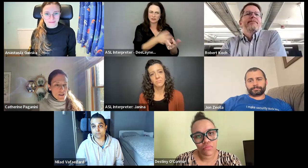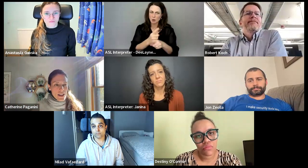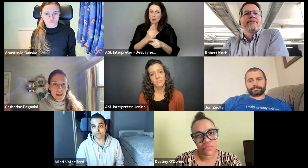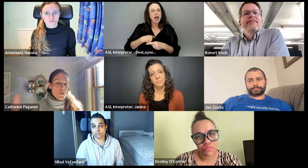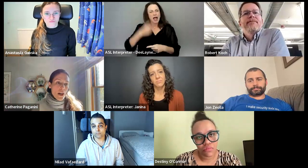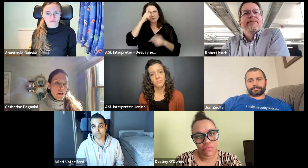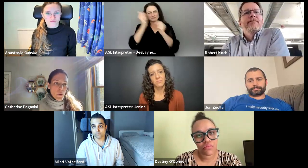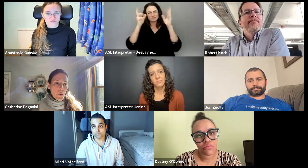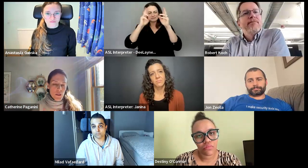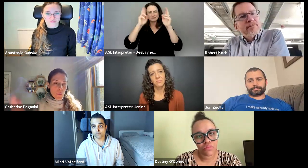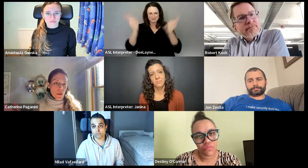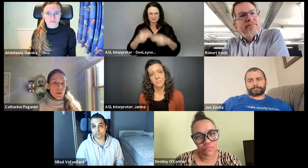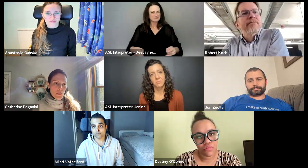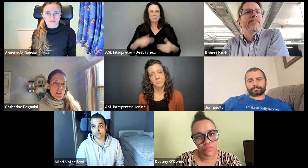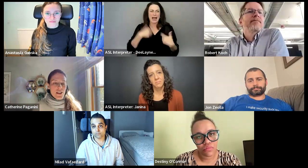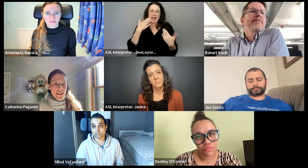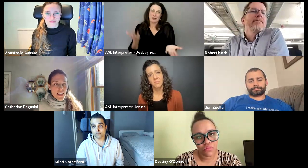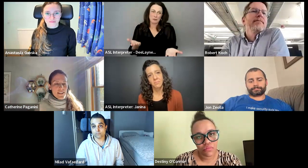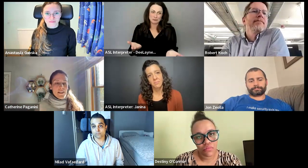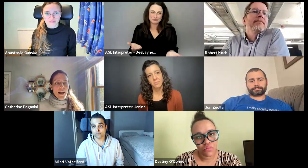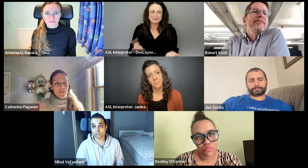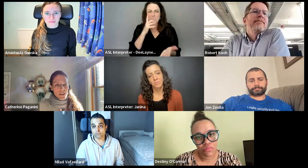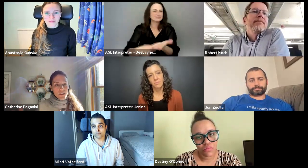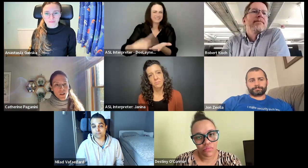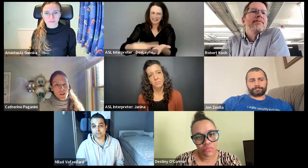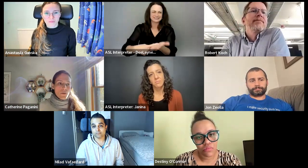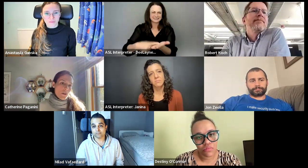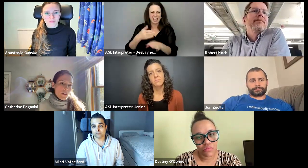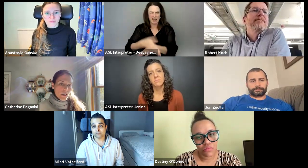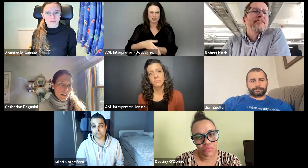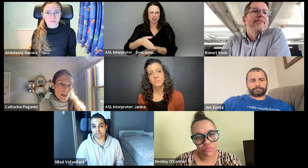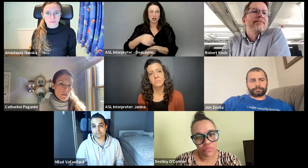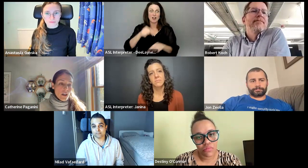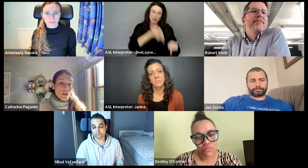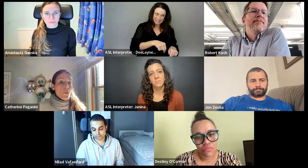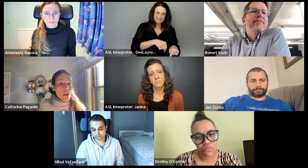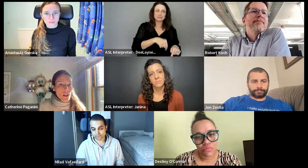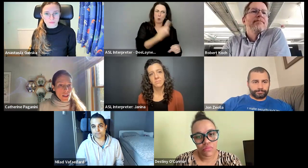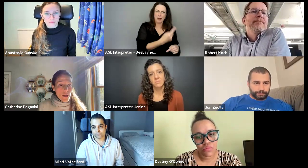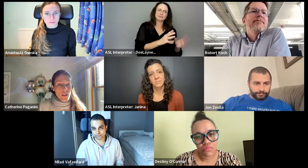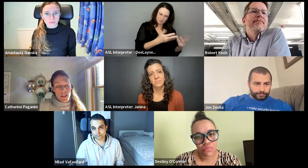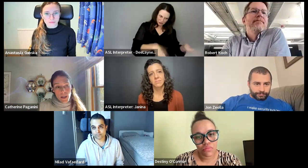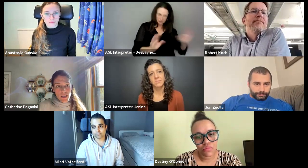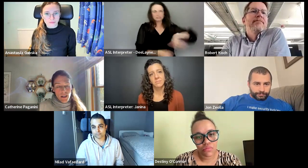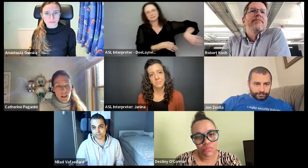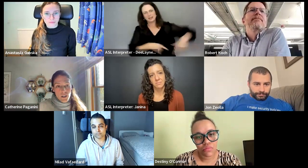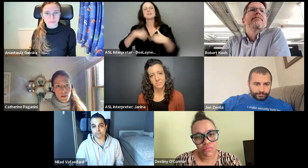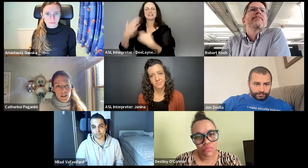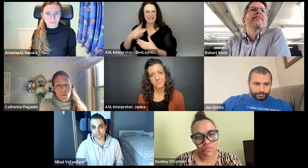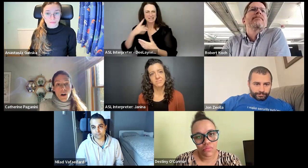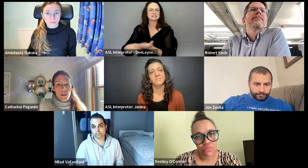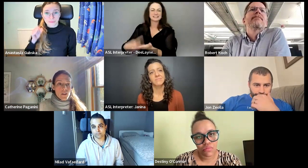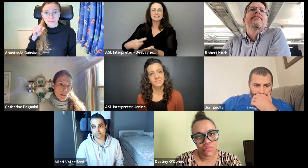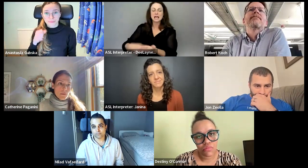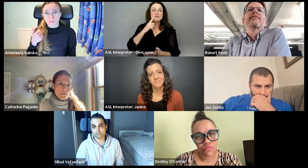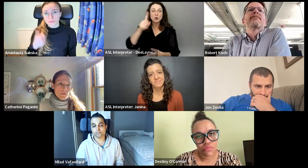probably international sign language, but I don't know. So we'll, we'll, we'll discuss that, uh, after Cuba North America and whatever we all think, but especially you